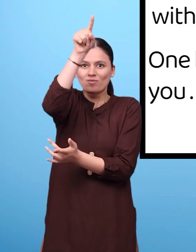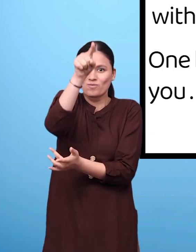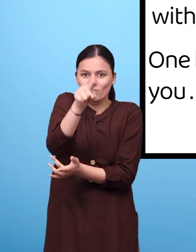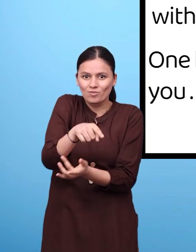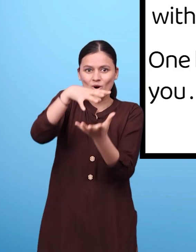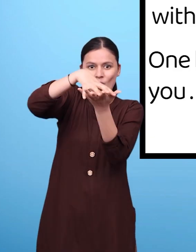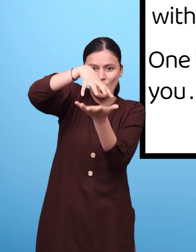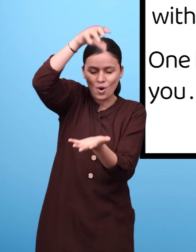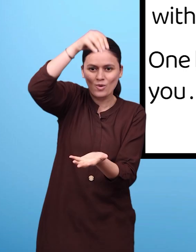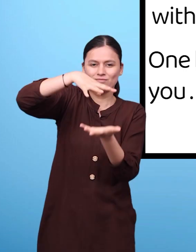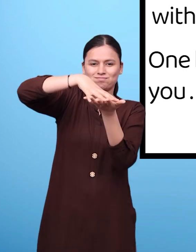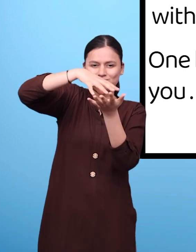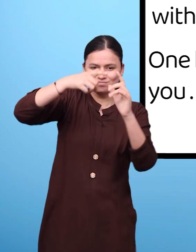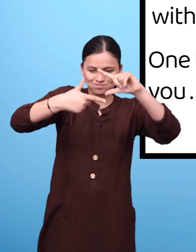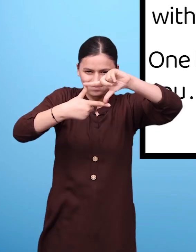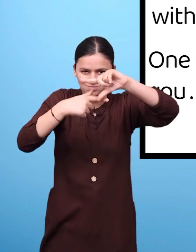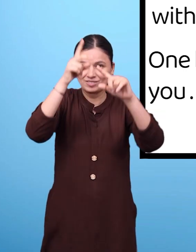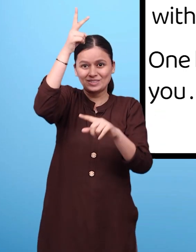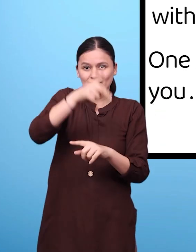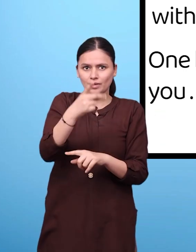first one is cylindrical